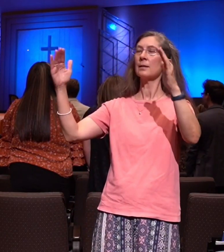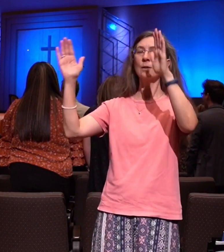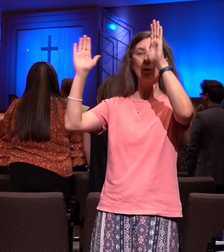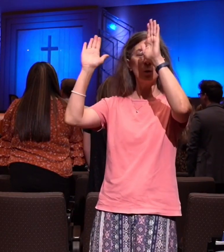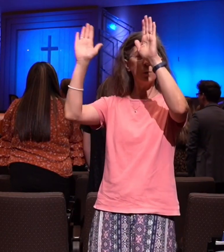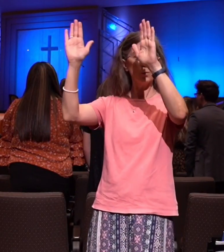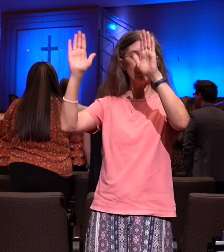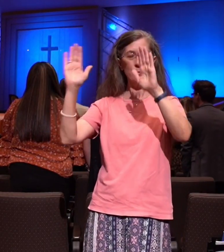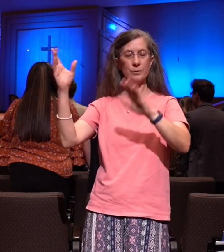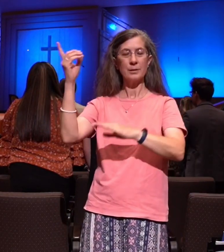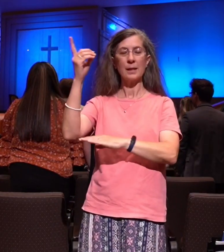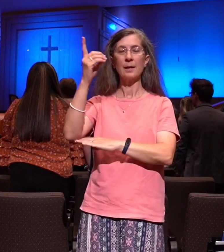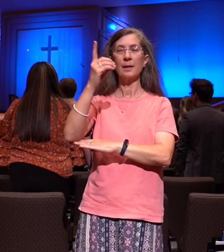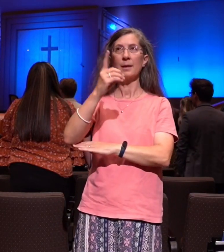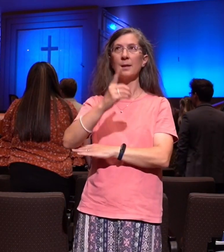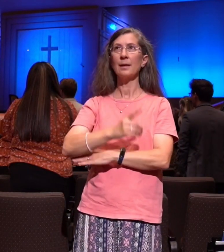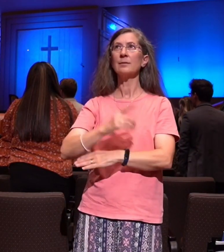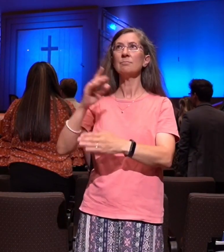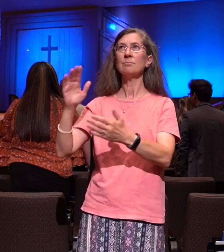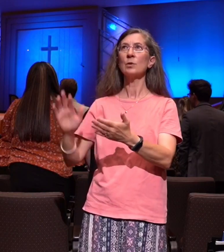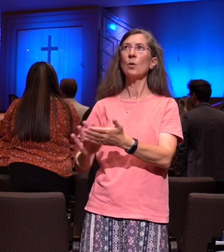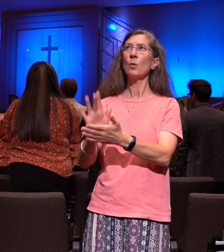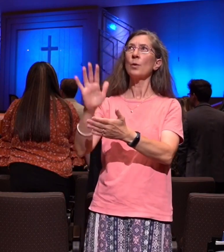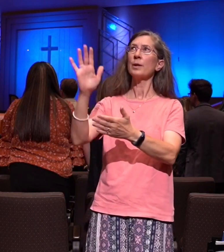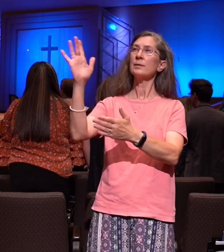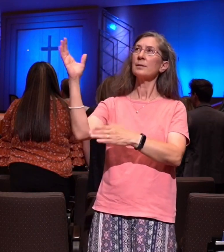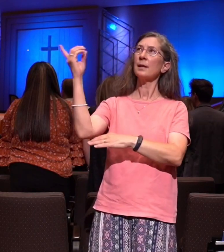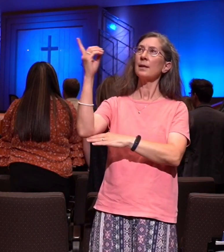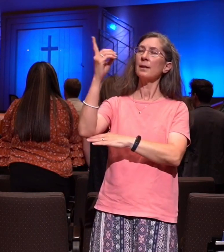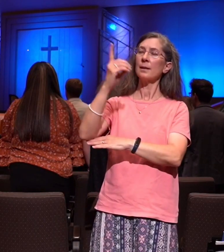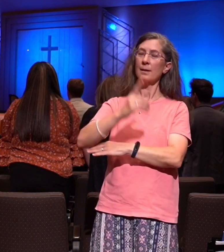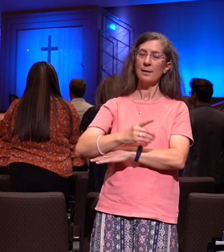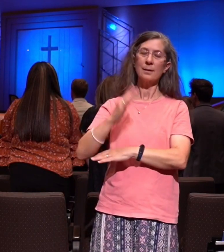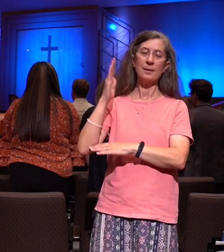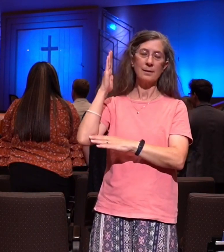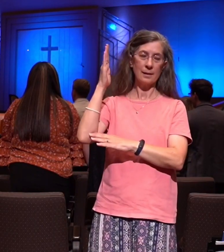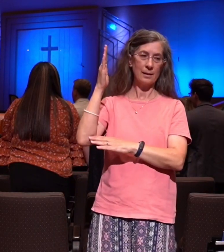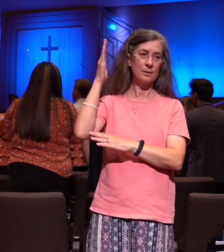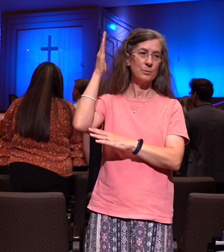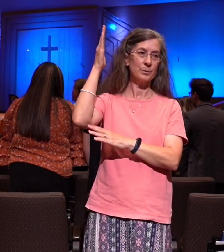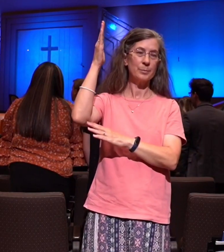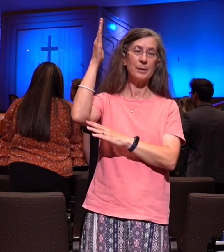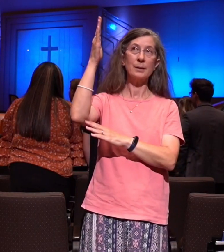What a day, glorious day that will be.